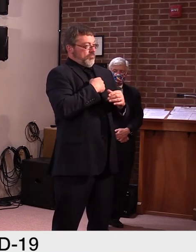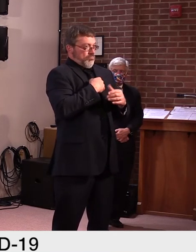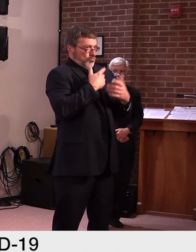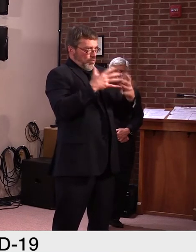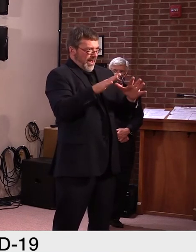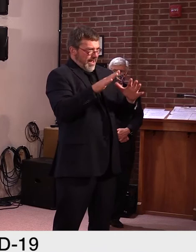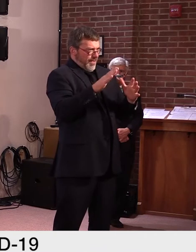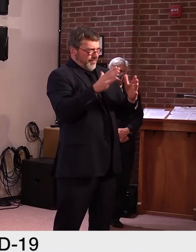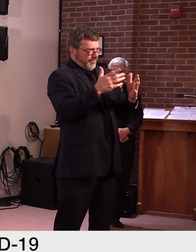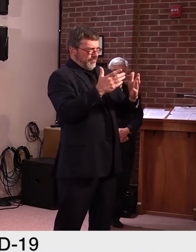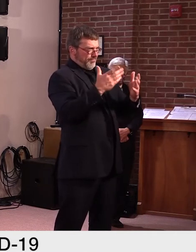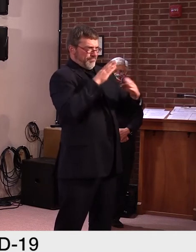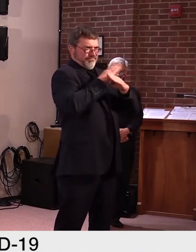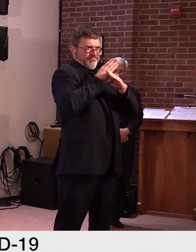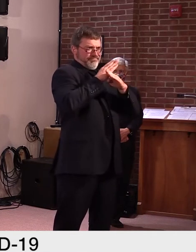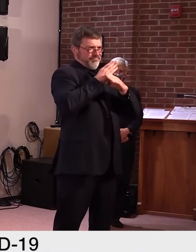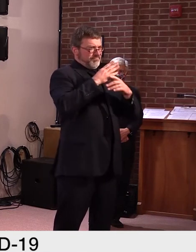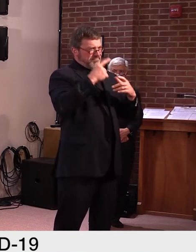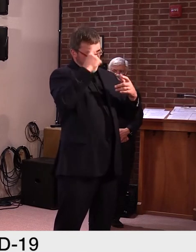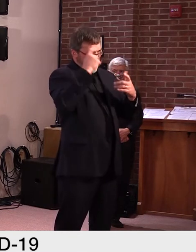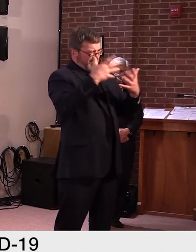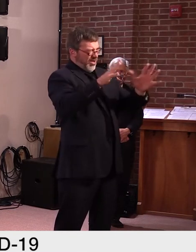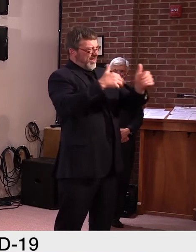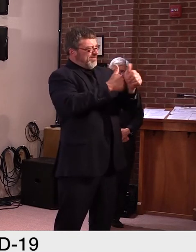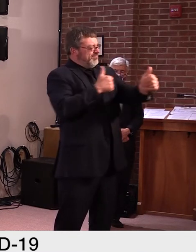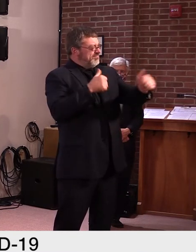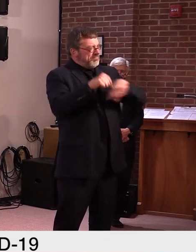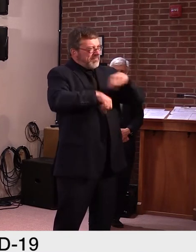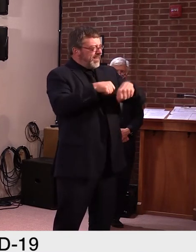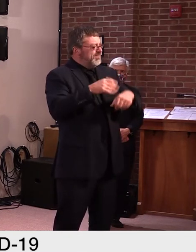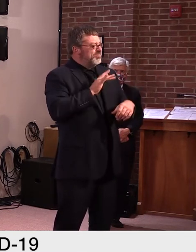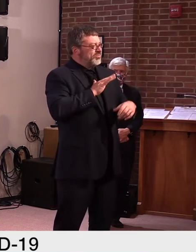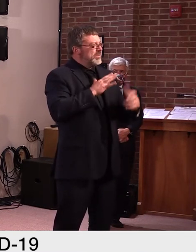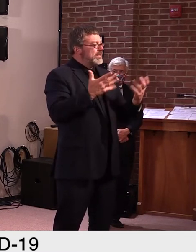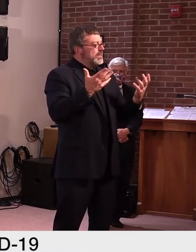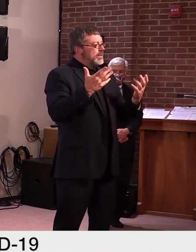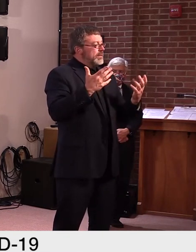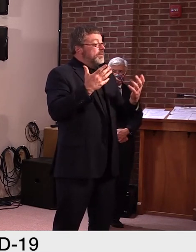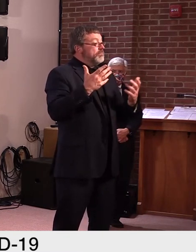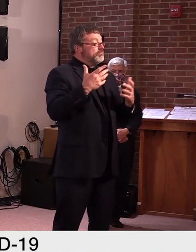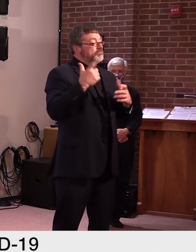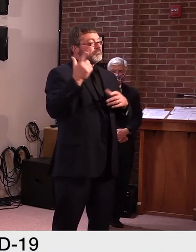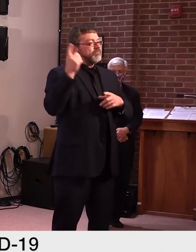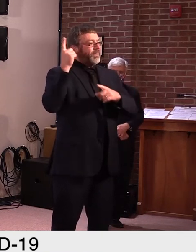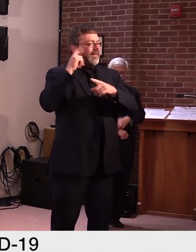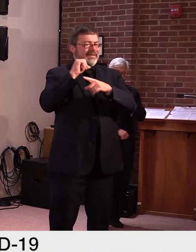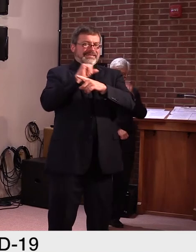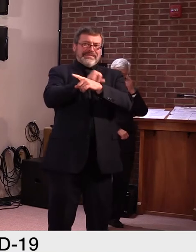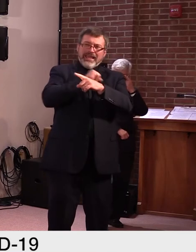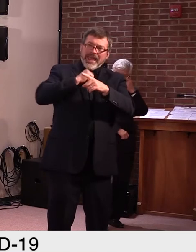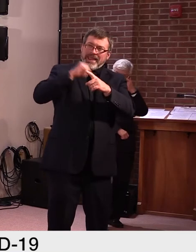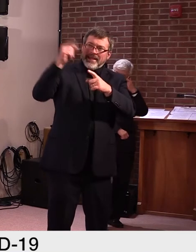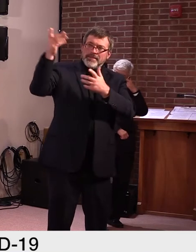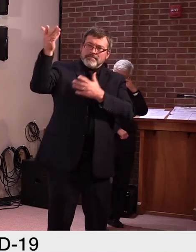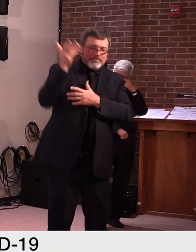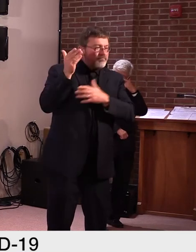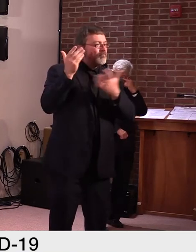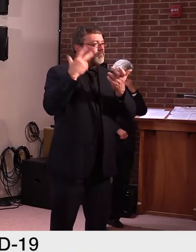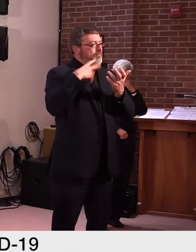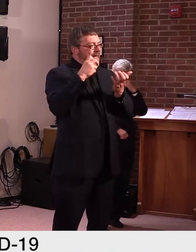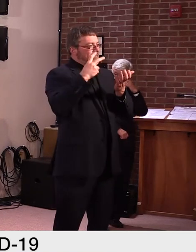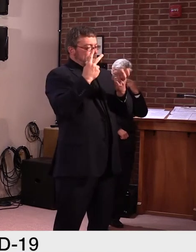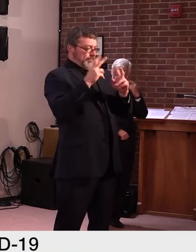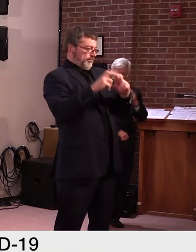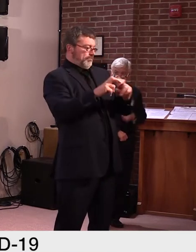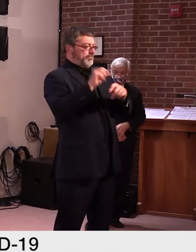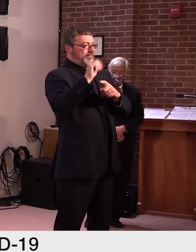but it seems to be included in the, uh, in the Senate proposal. Um, so we'll see what happens in the legislature. just, I just can't